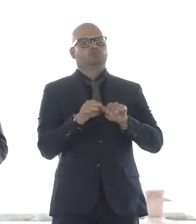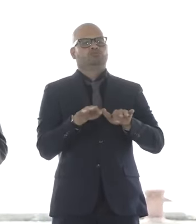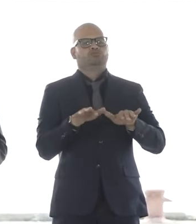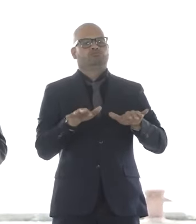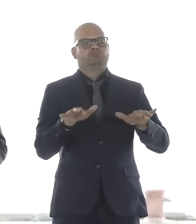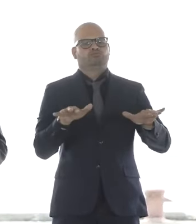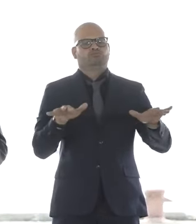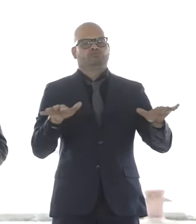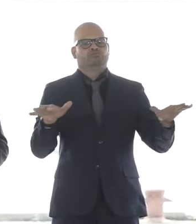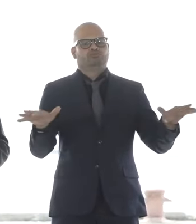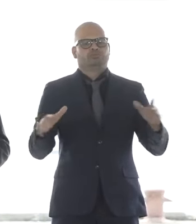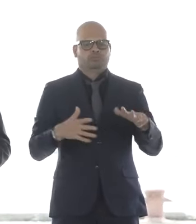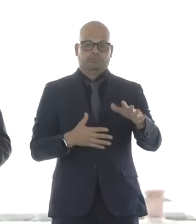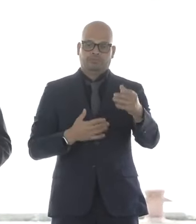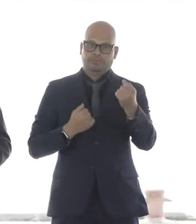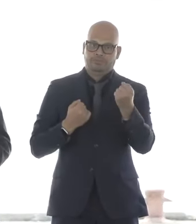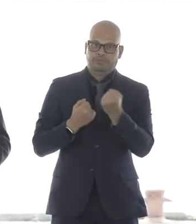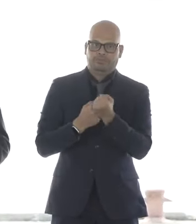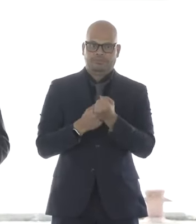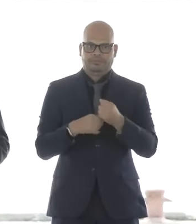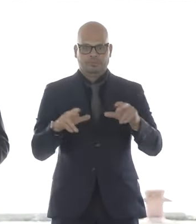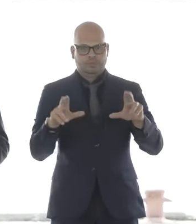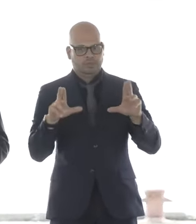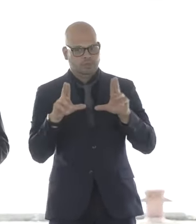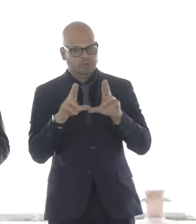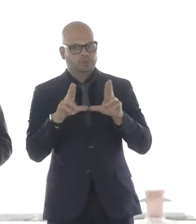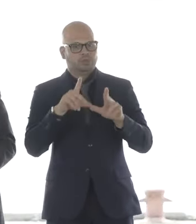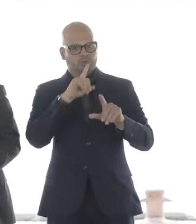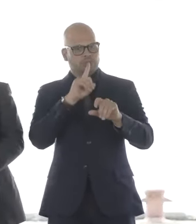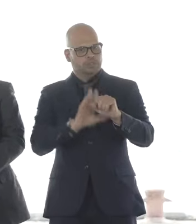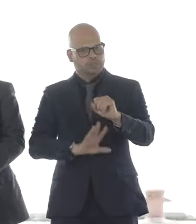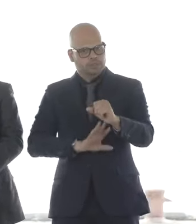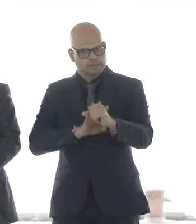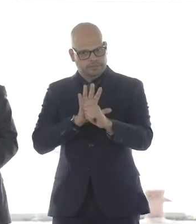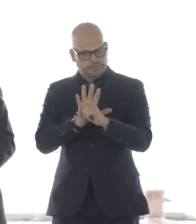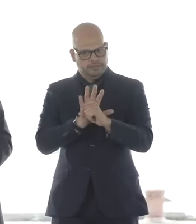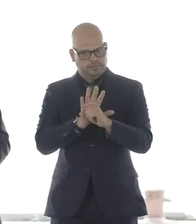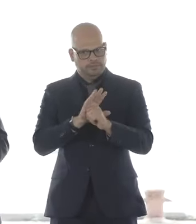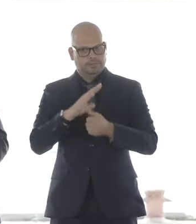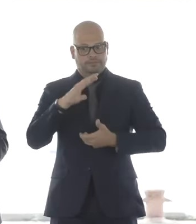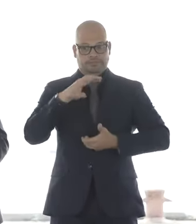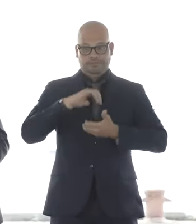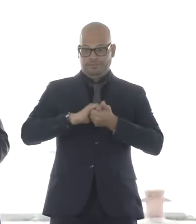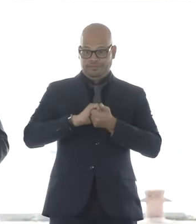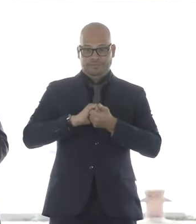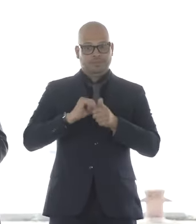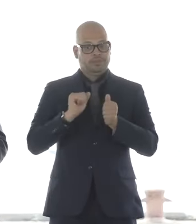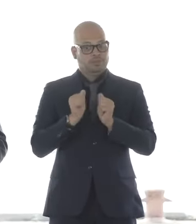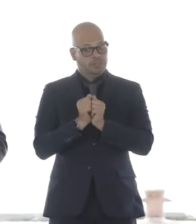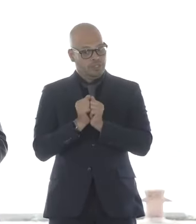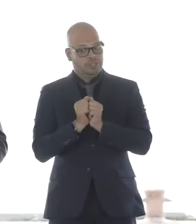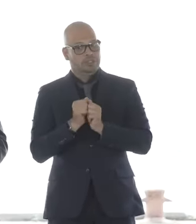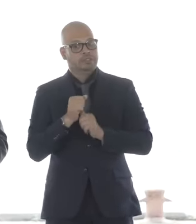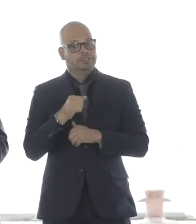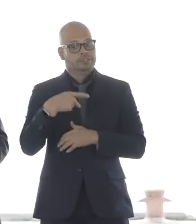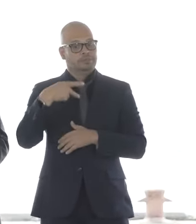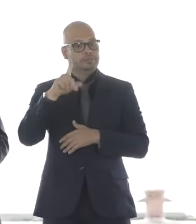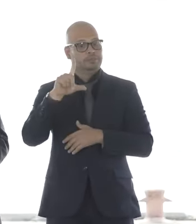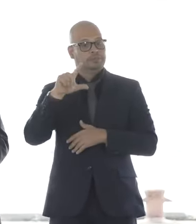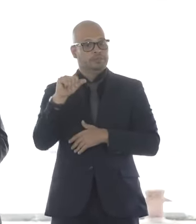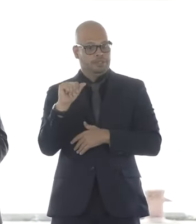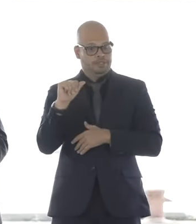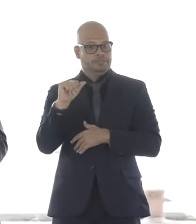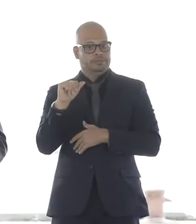commitments the industry has made to work together with the PLA. This means a new wave of